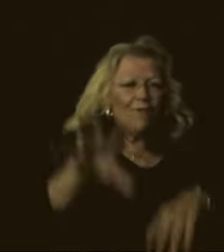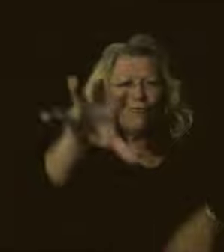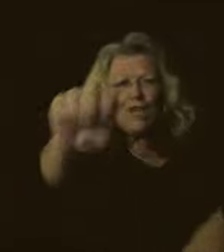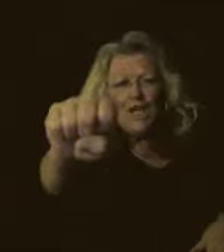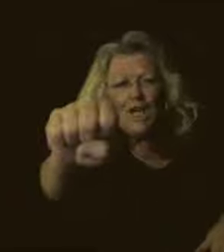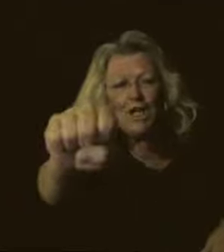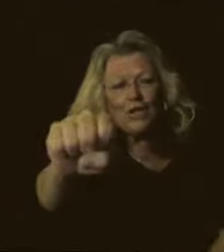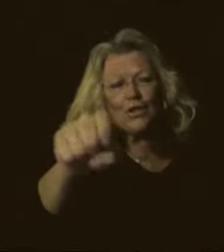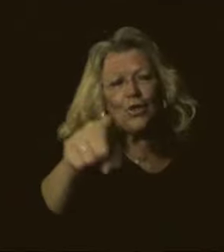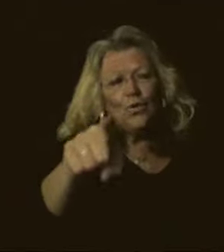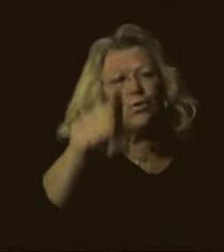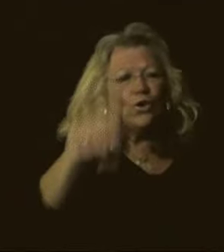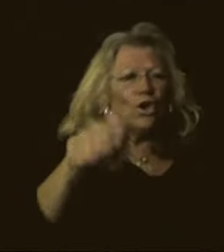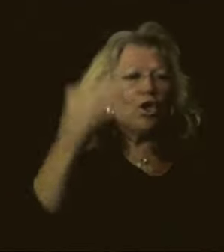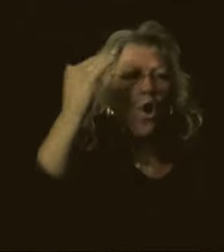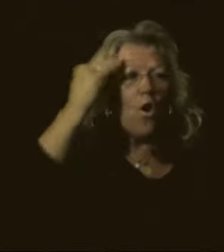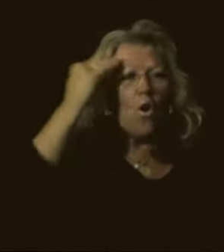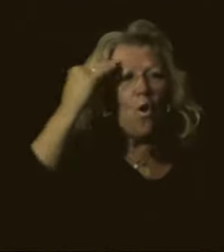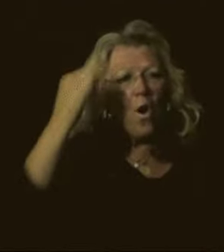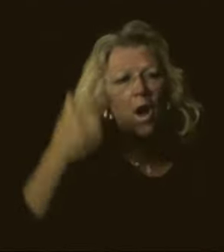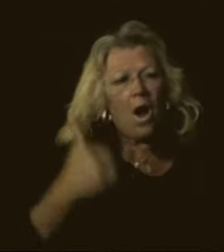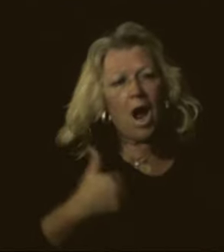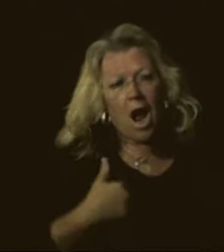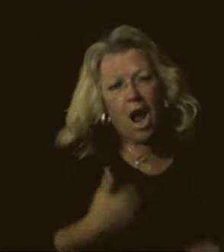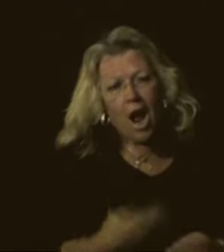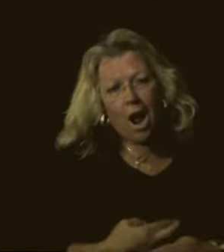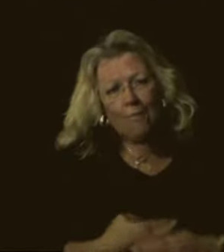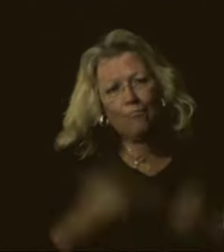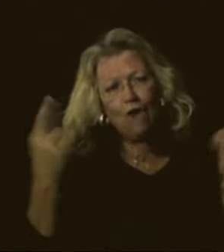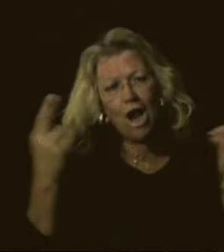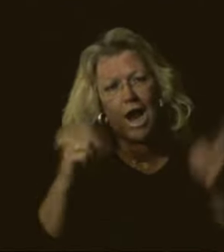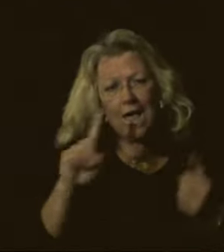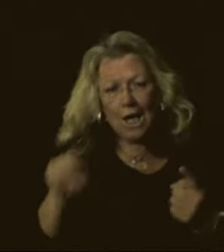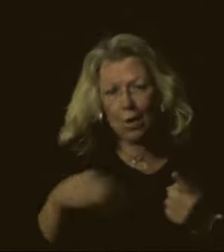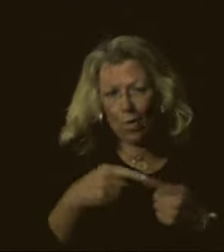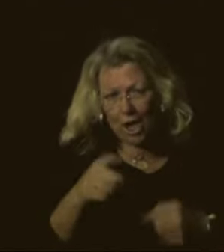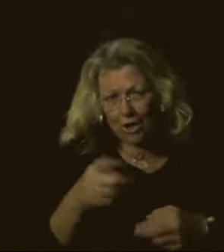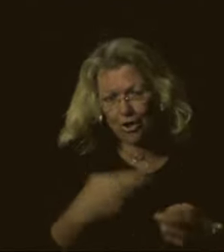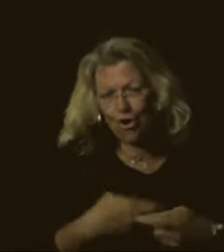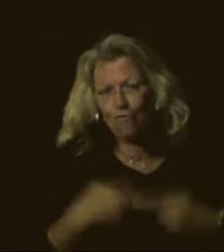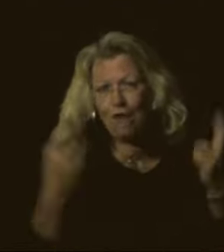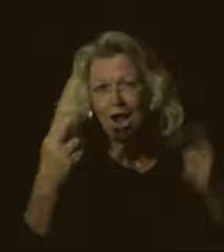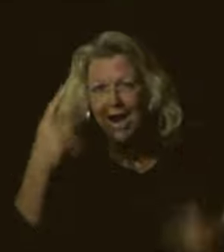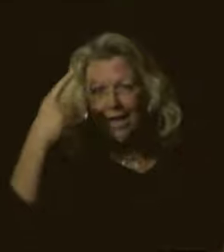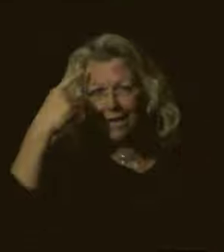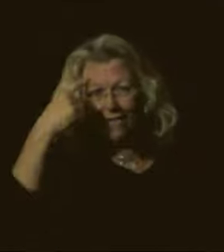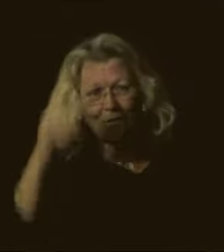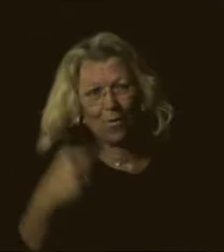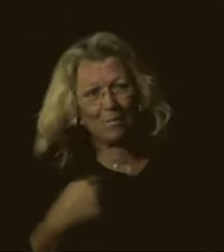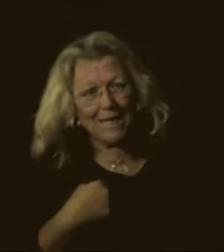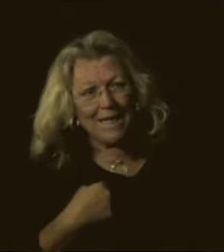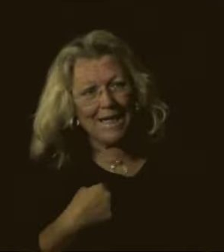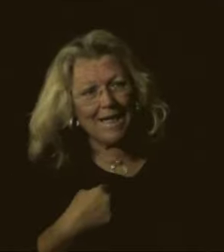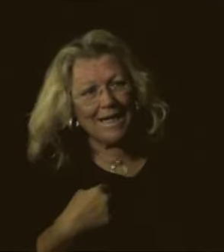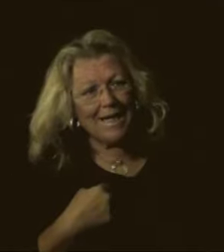reach You should know I'm ready when you're ready for me